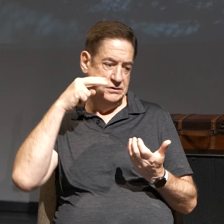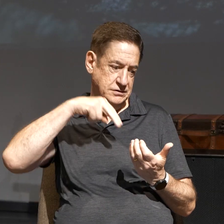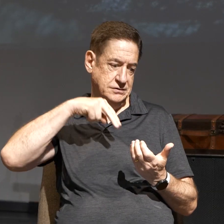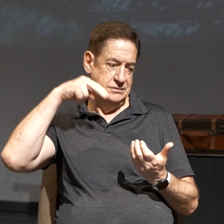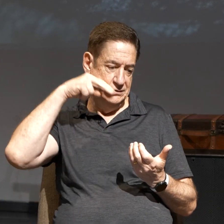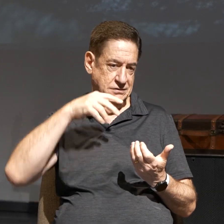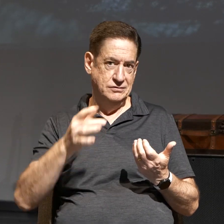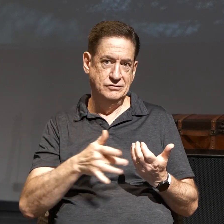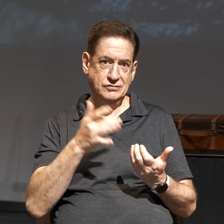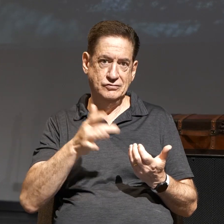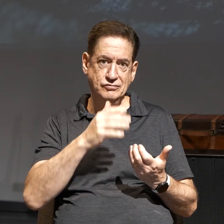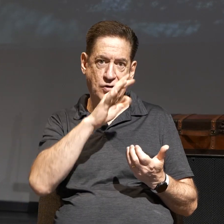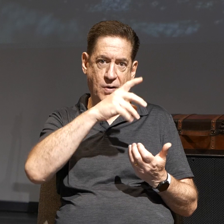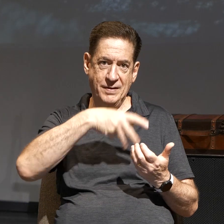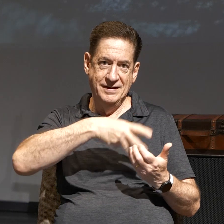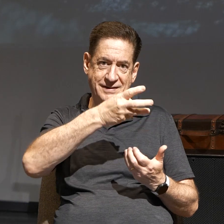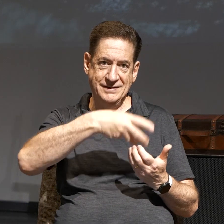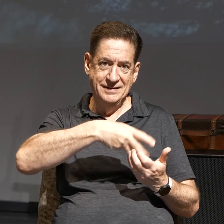scrolling.